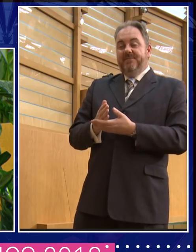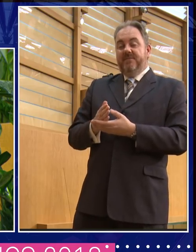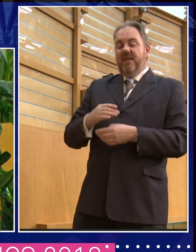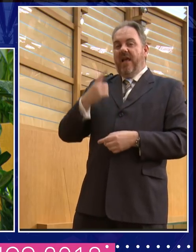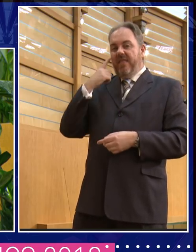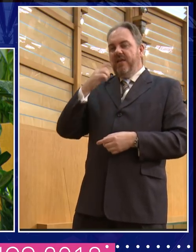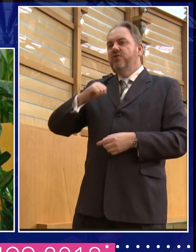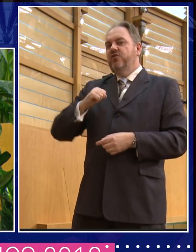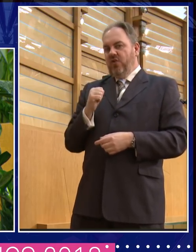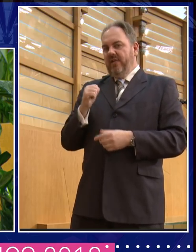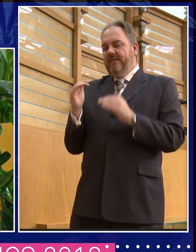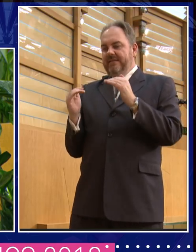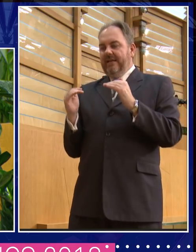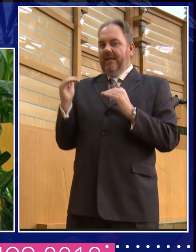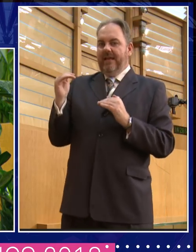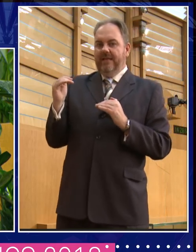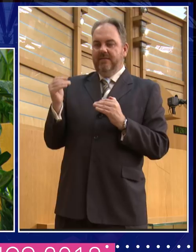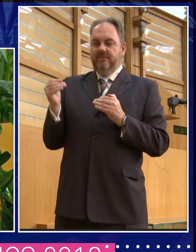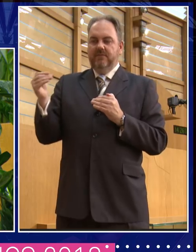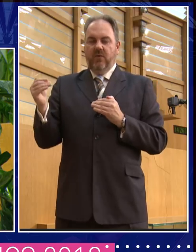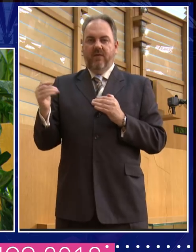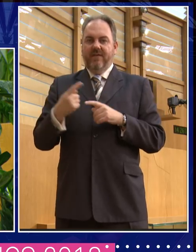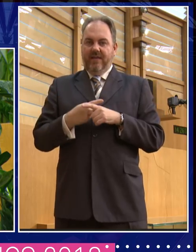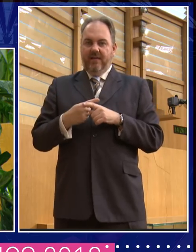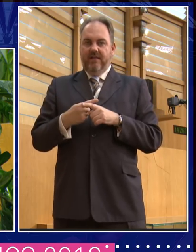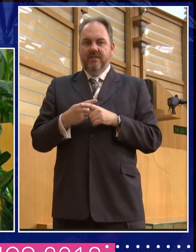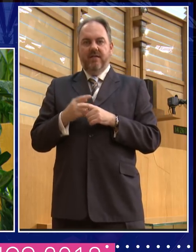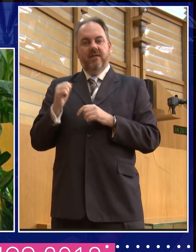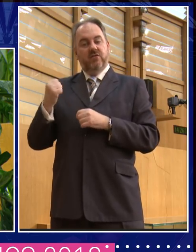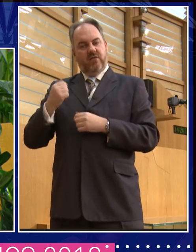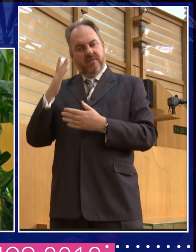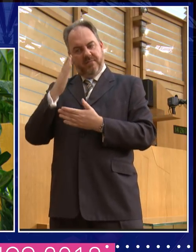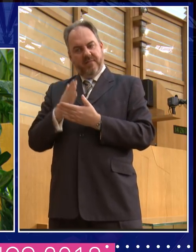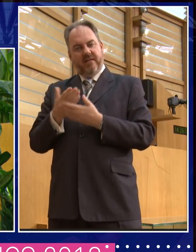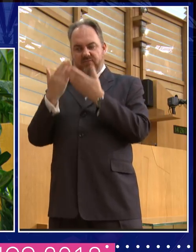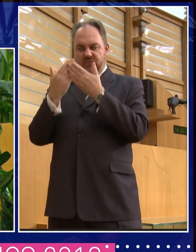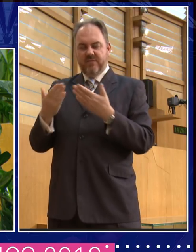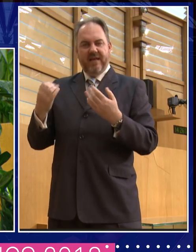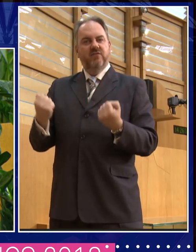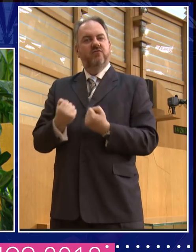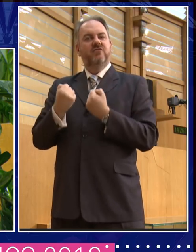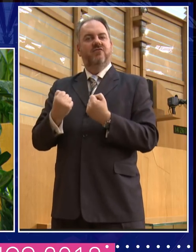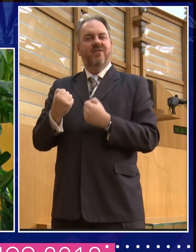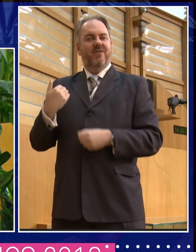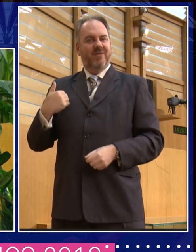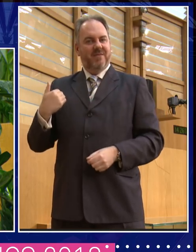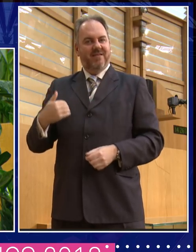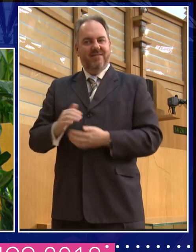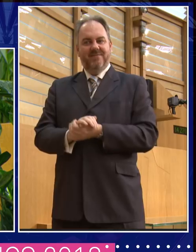I think, a sense of strong women. But it, I think for me, the, the issue is not